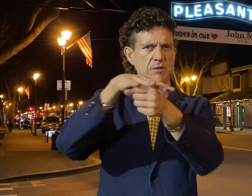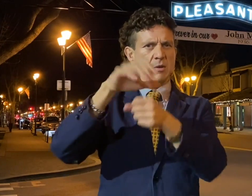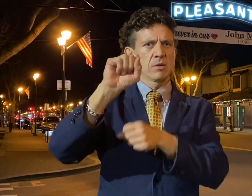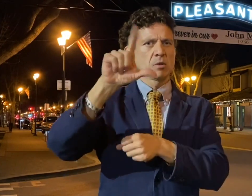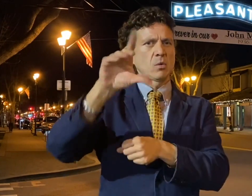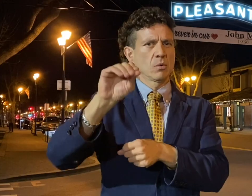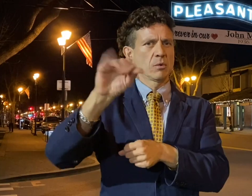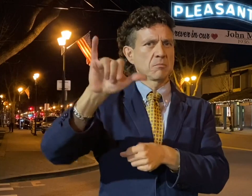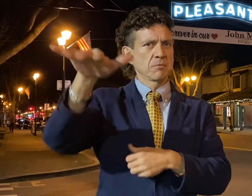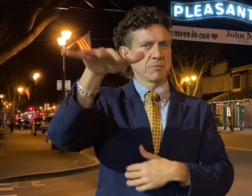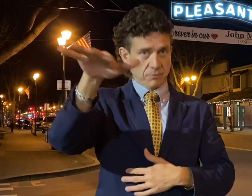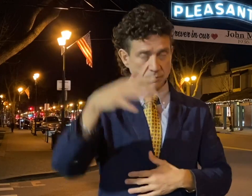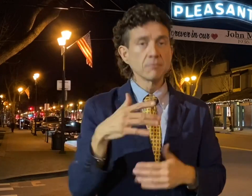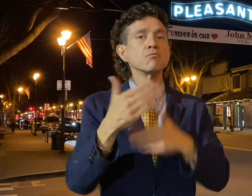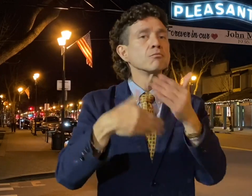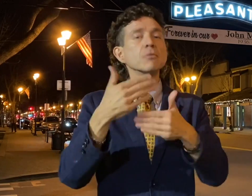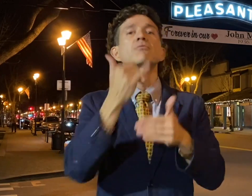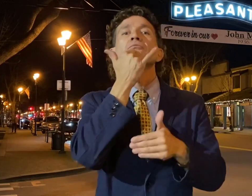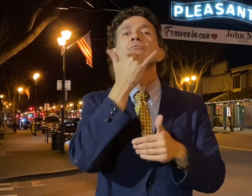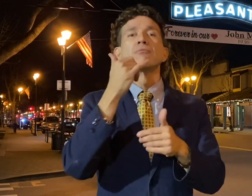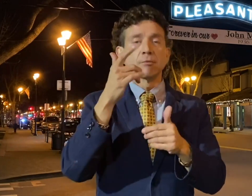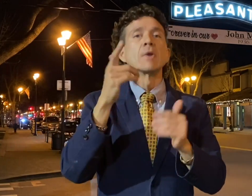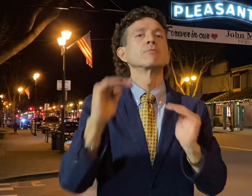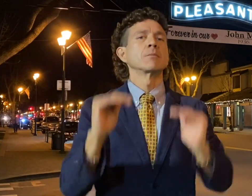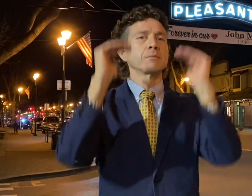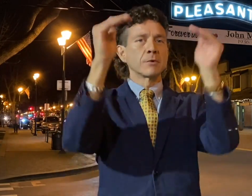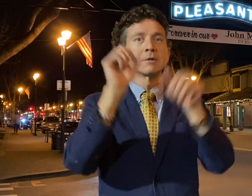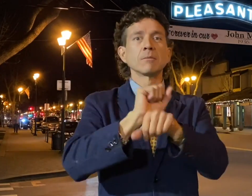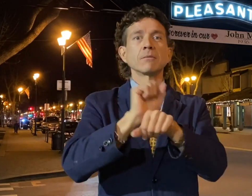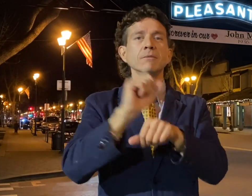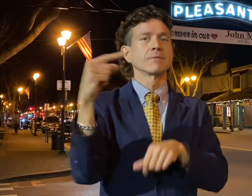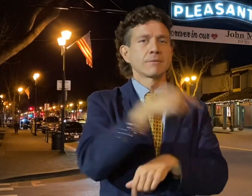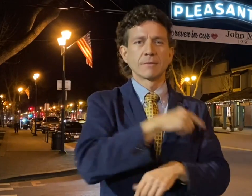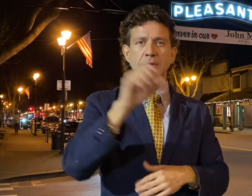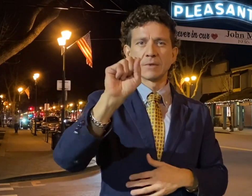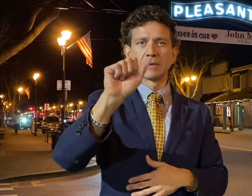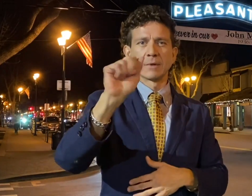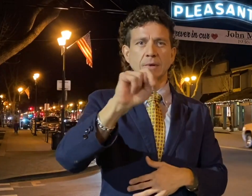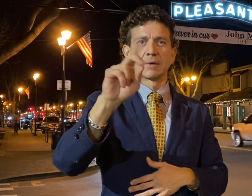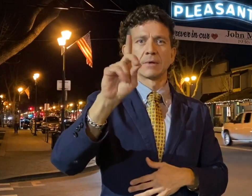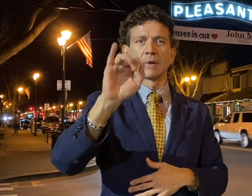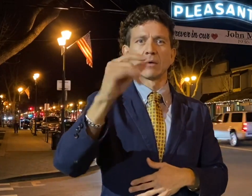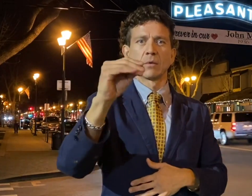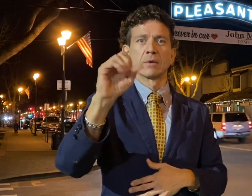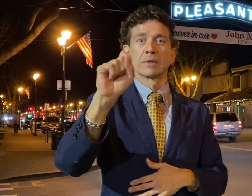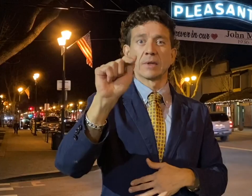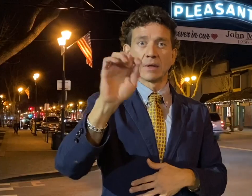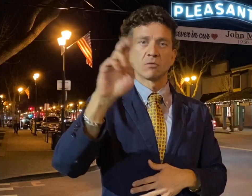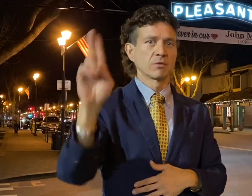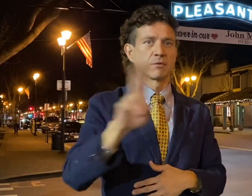is close by San Luis Obispo. He was later promoted when he was hired at San Diego State University,